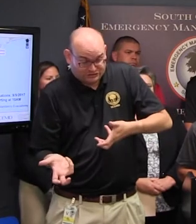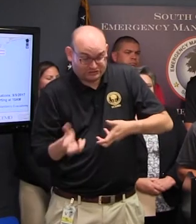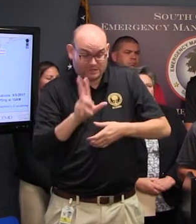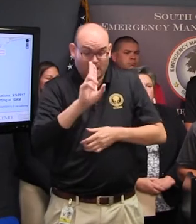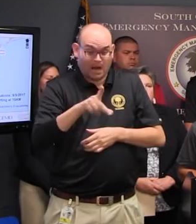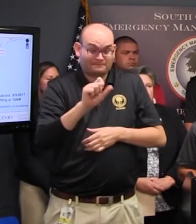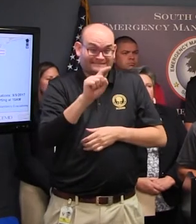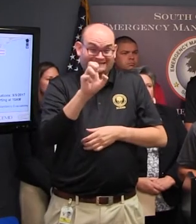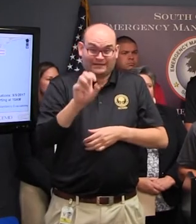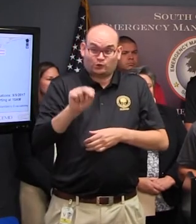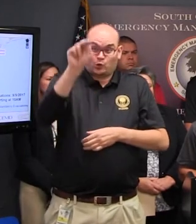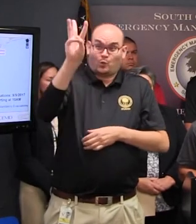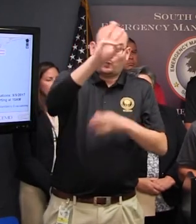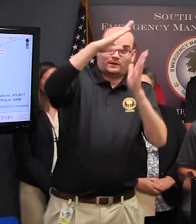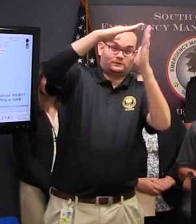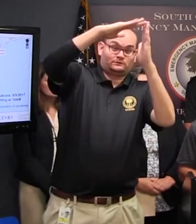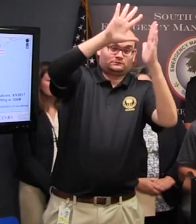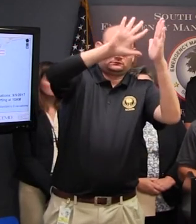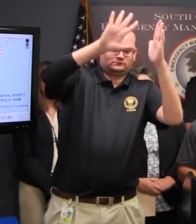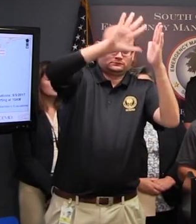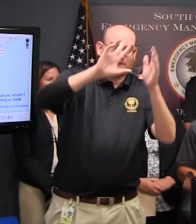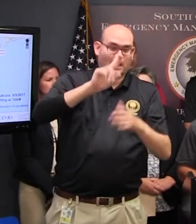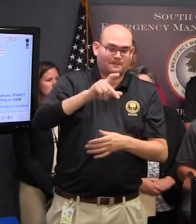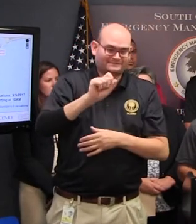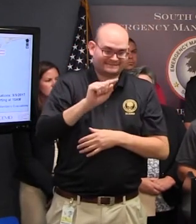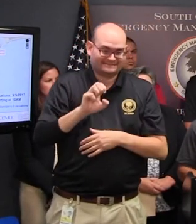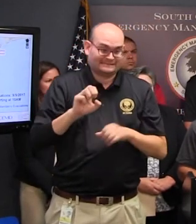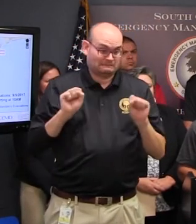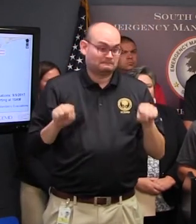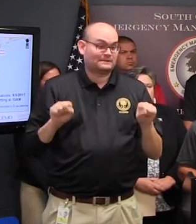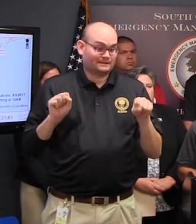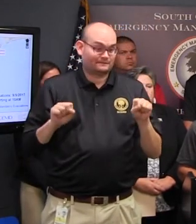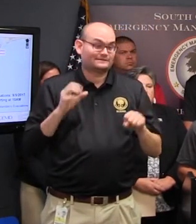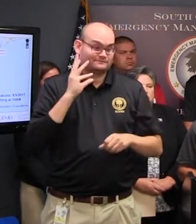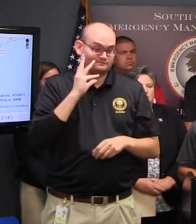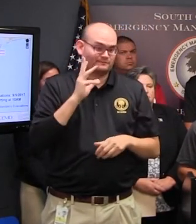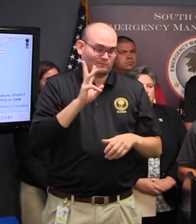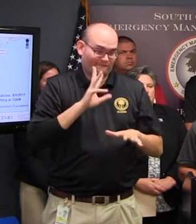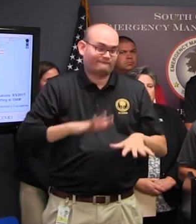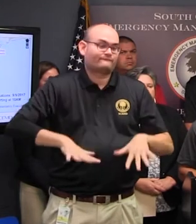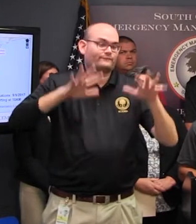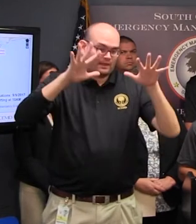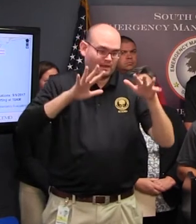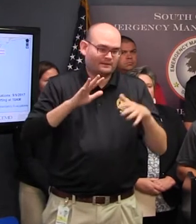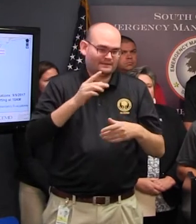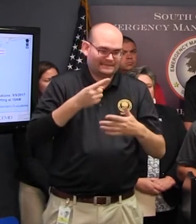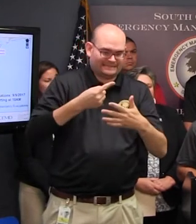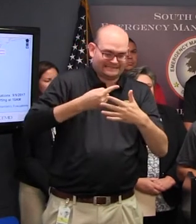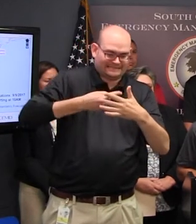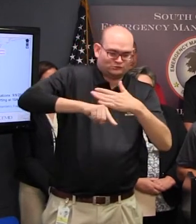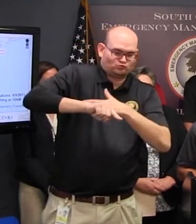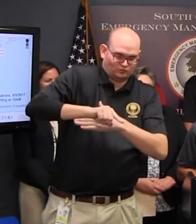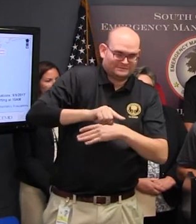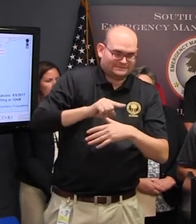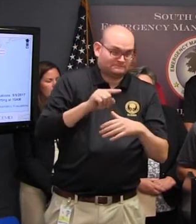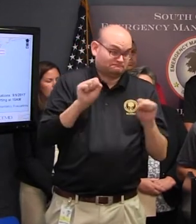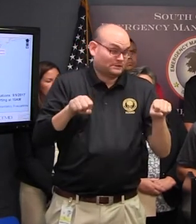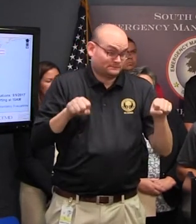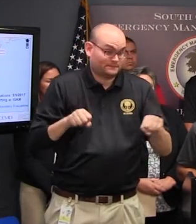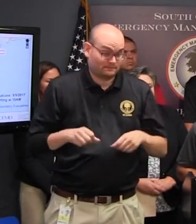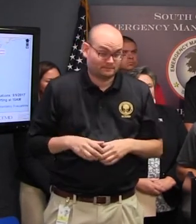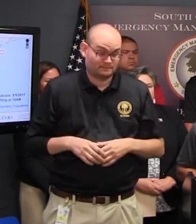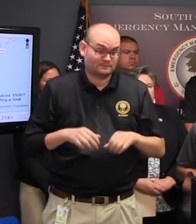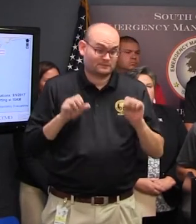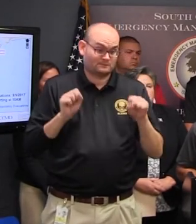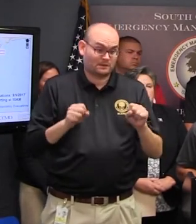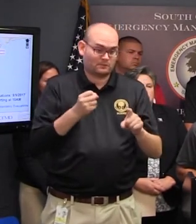come into flood maybe during the middle to latter part of next week and we still have the threat for tornadoes and that looks to be a little bit greatest to